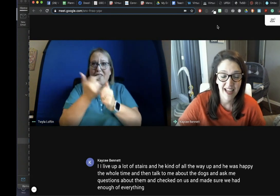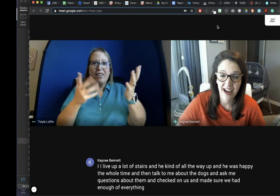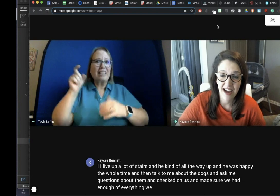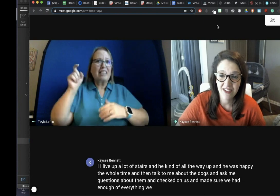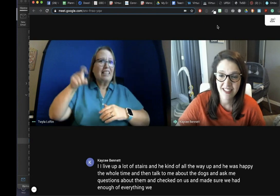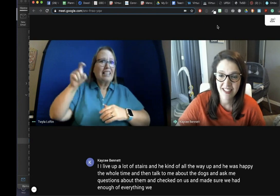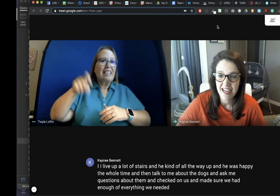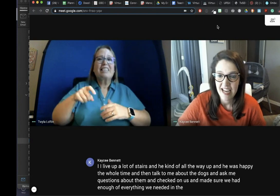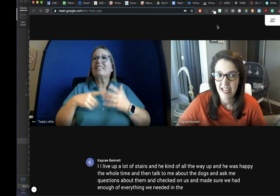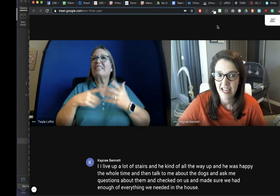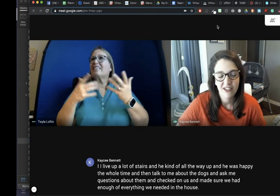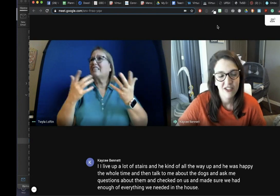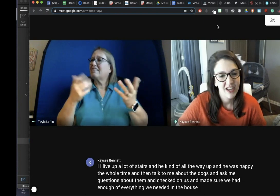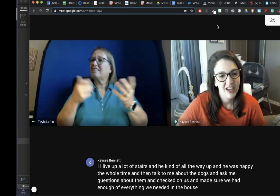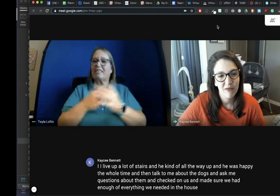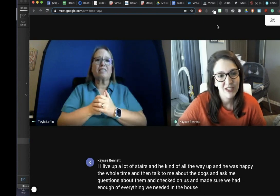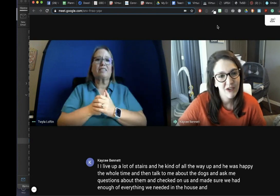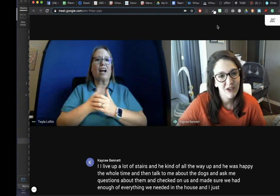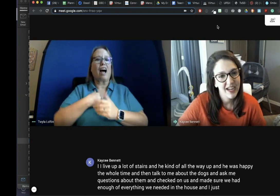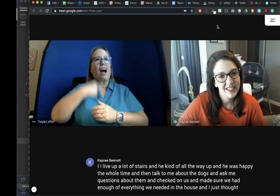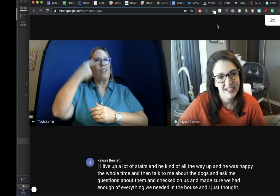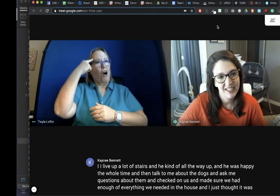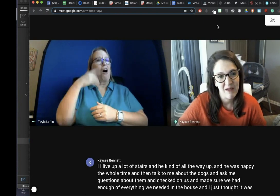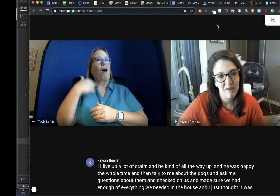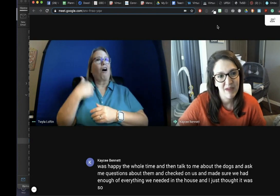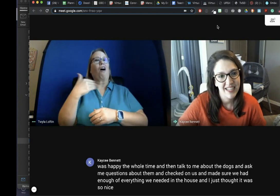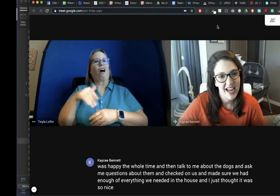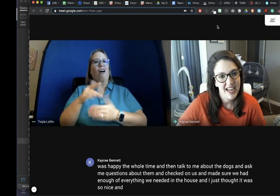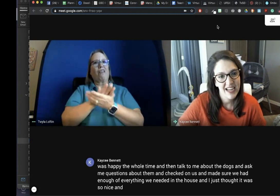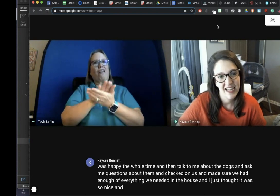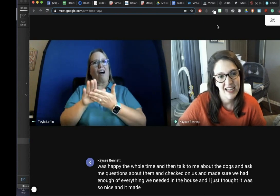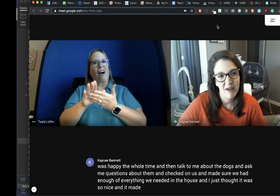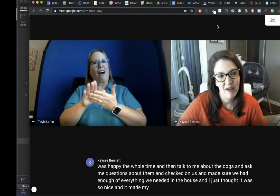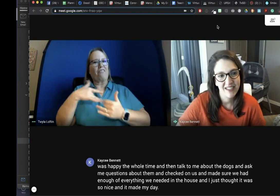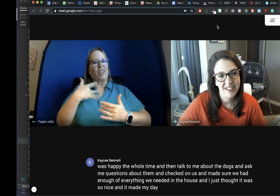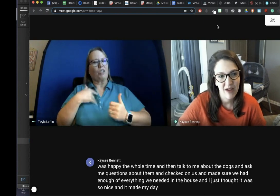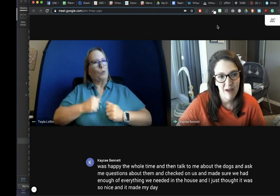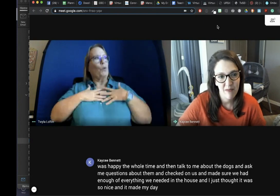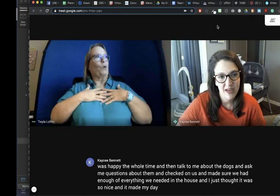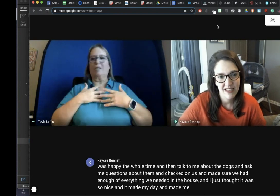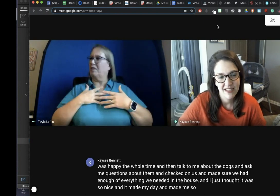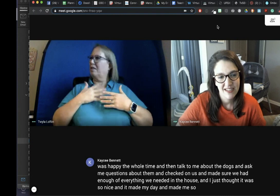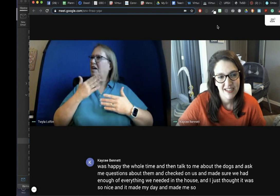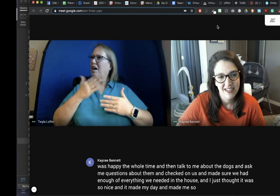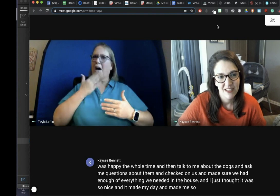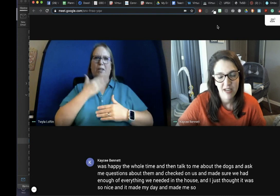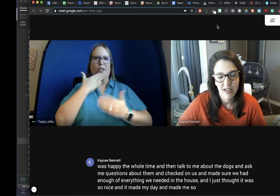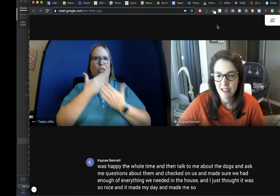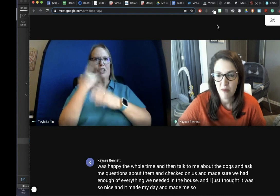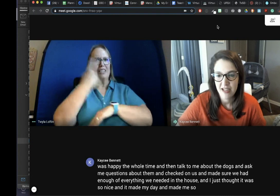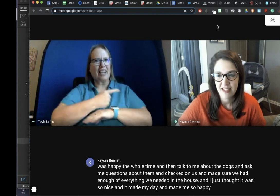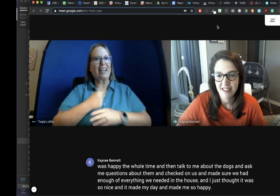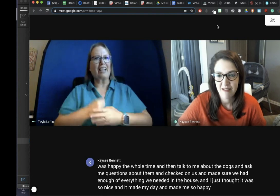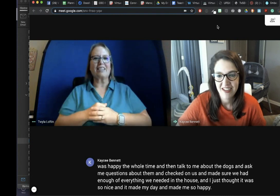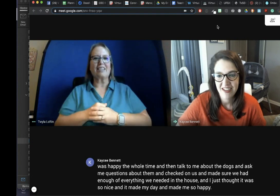house. And I just thought it was so nice and it made my day. made me so happy. So that is my something good.